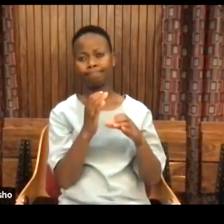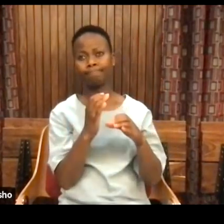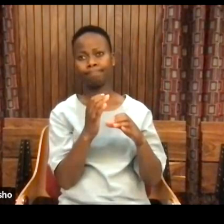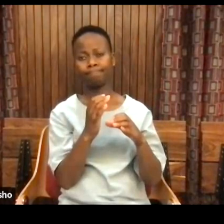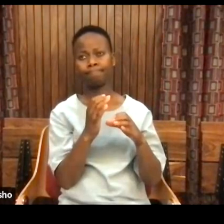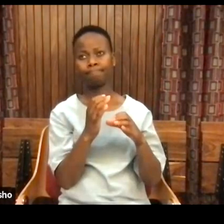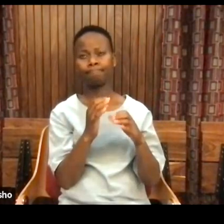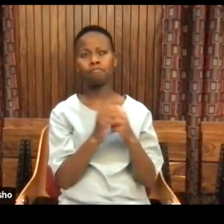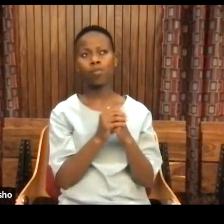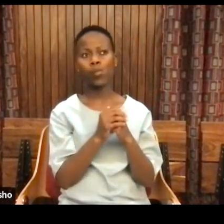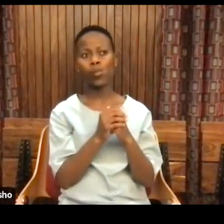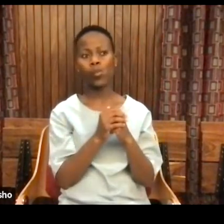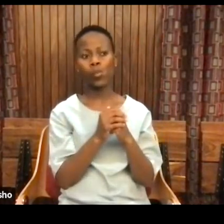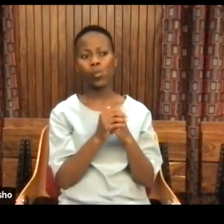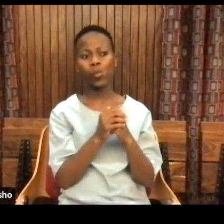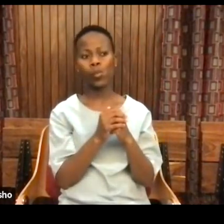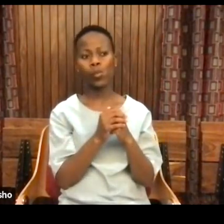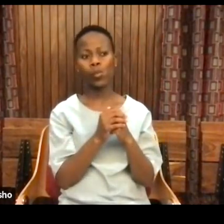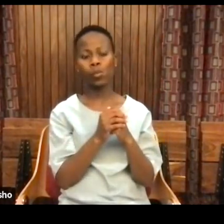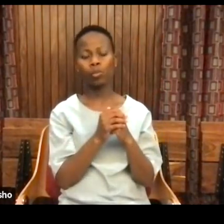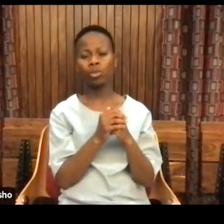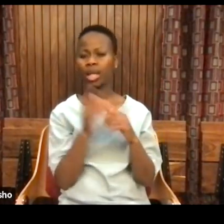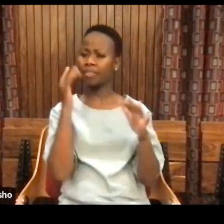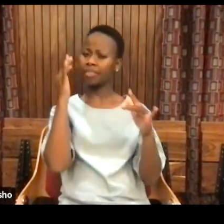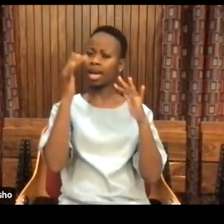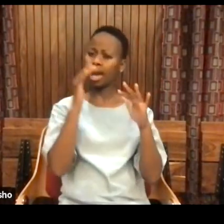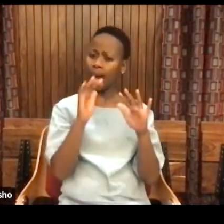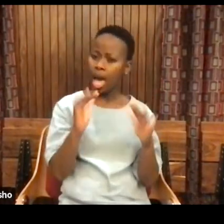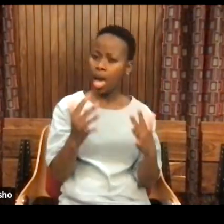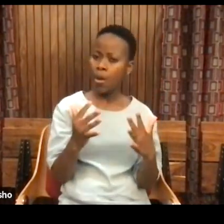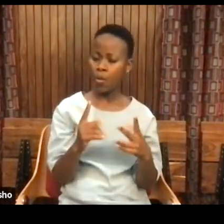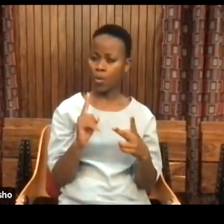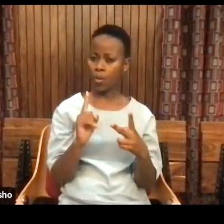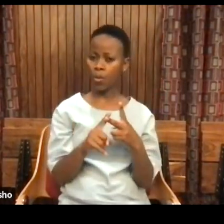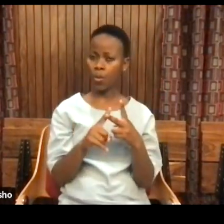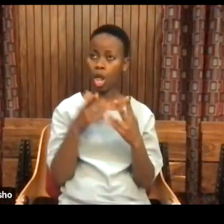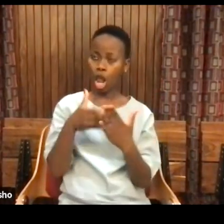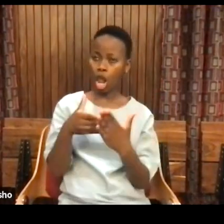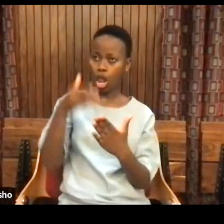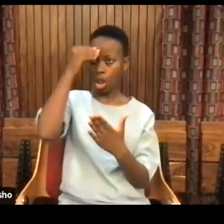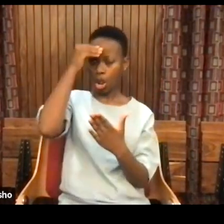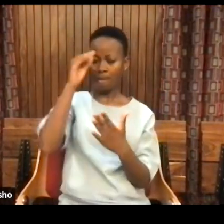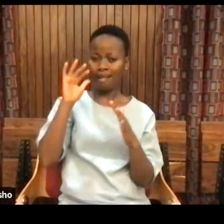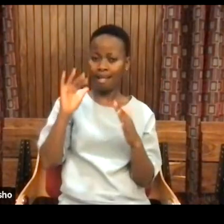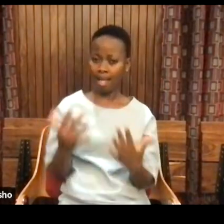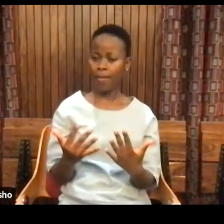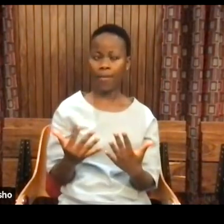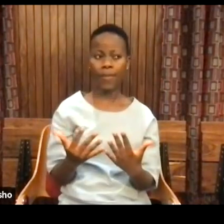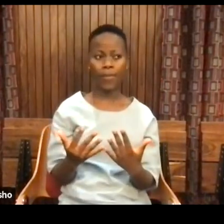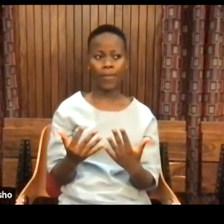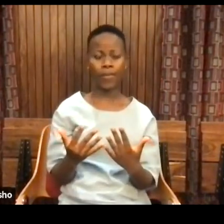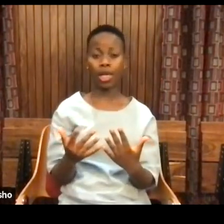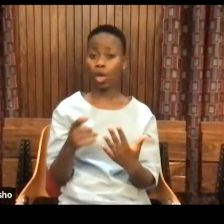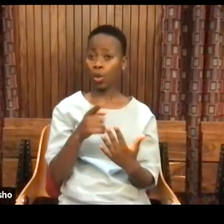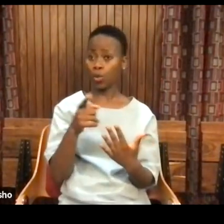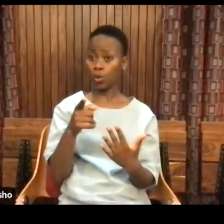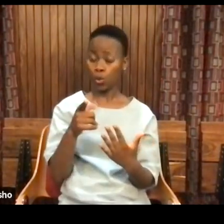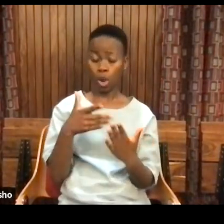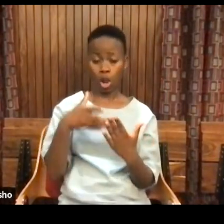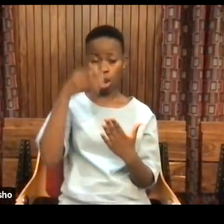to think, to learn, to struggle in such a way that it keeps you awake at night.